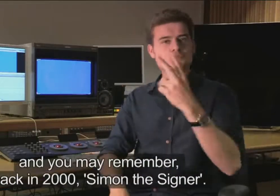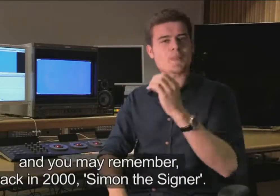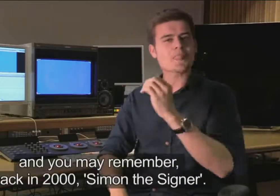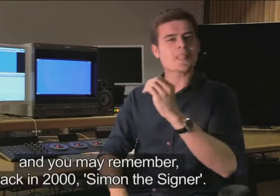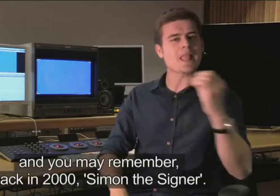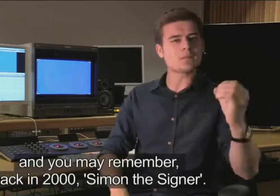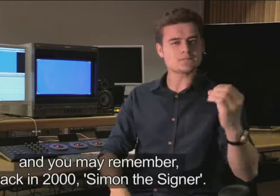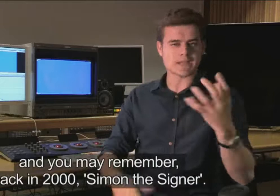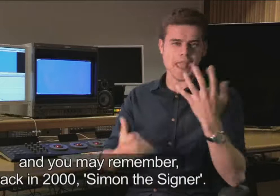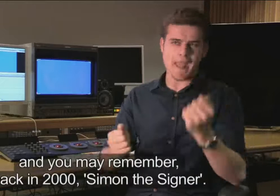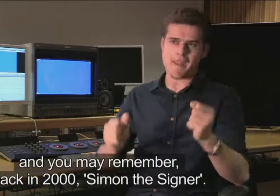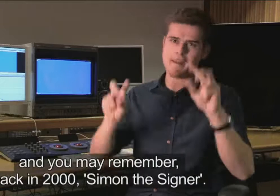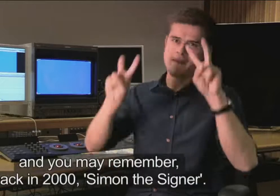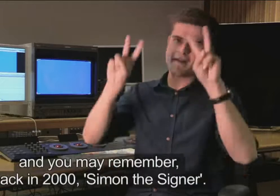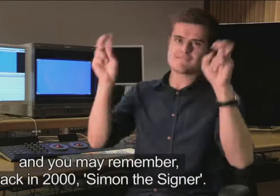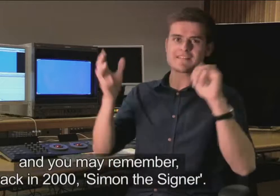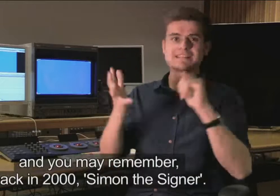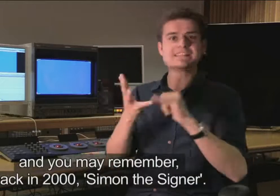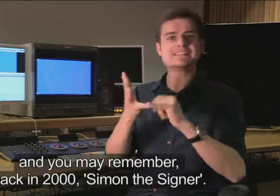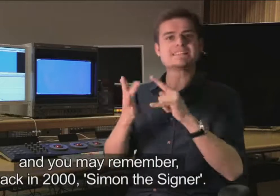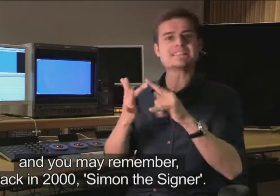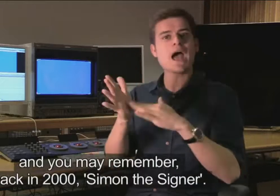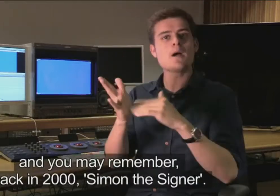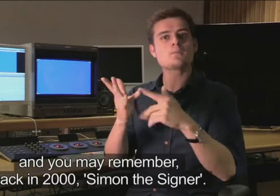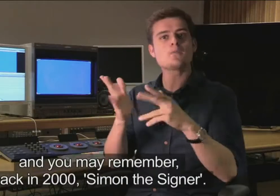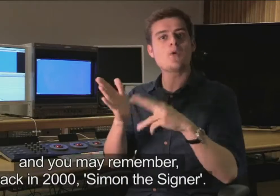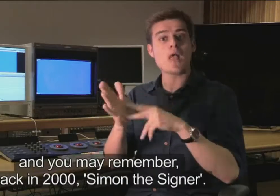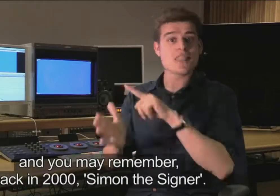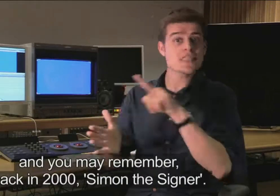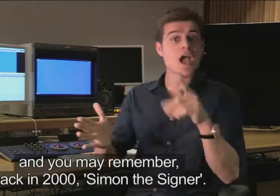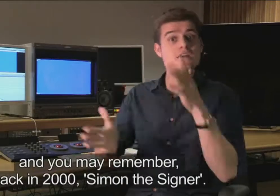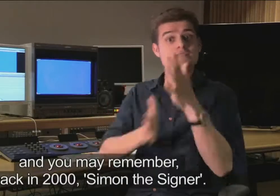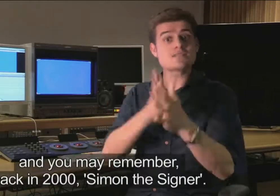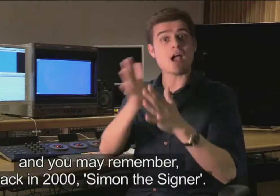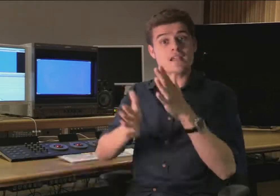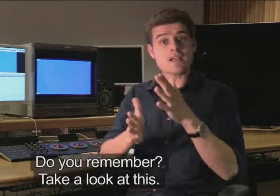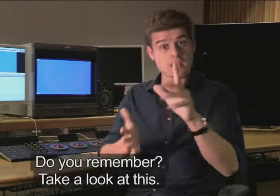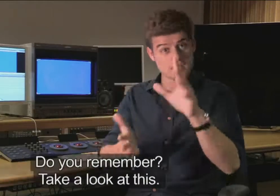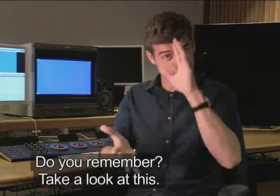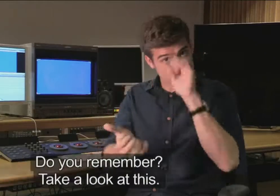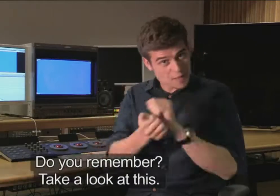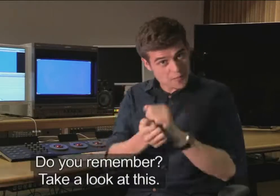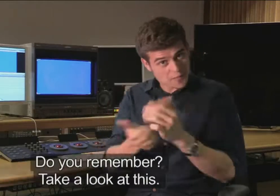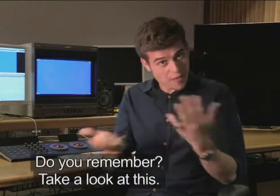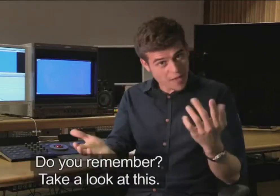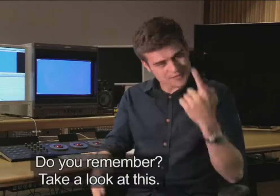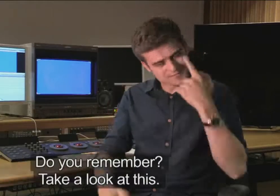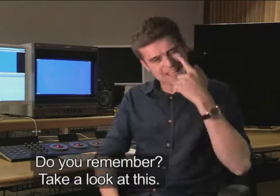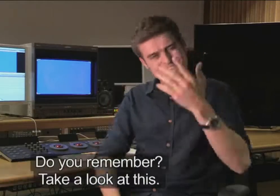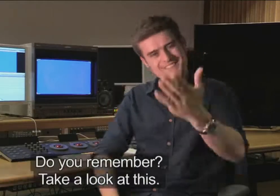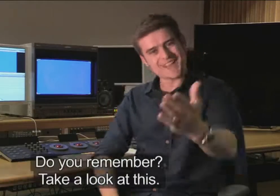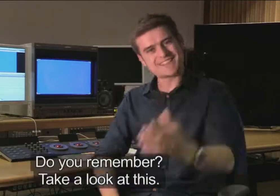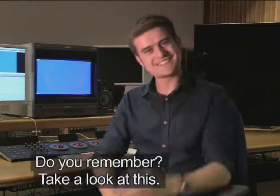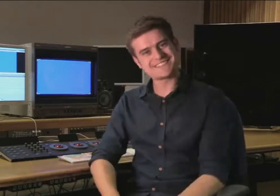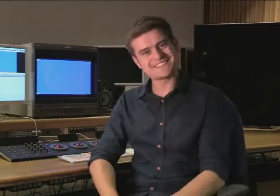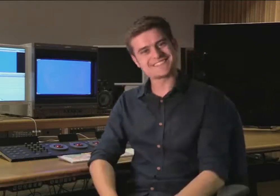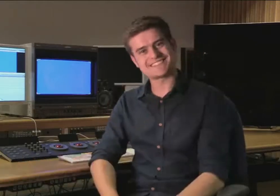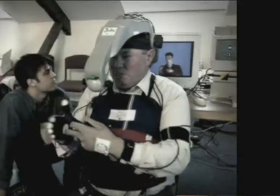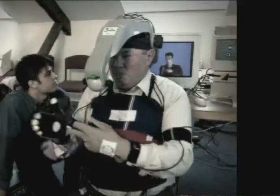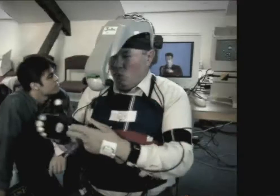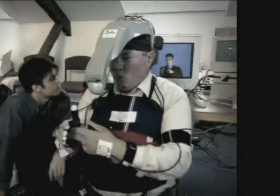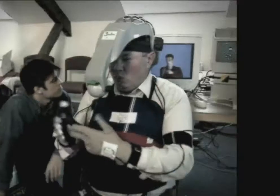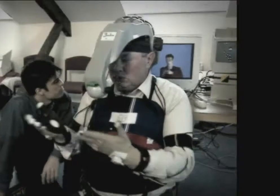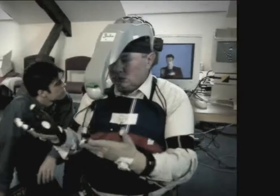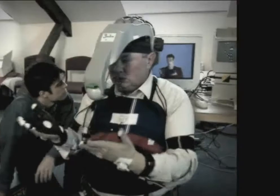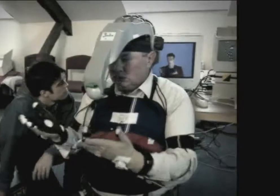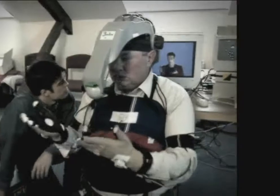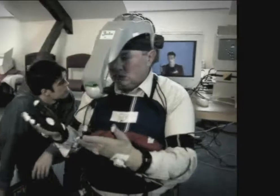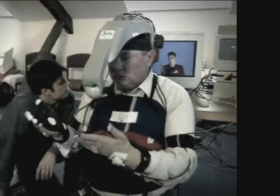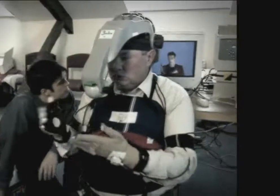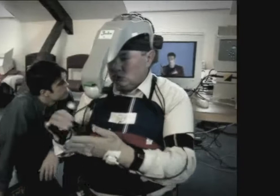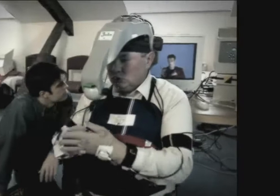remember back in 2000, Simon the signer. Do you remember? Take a look at this.